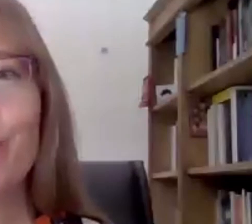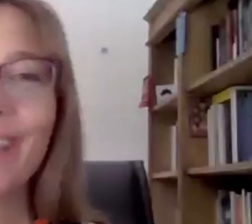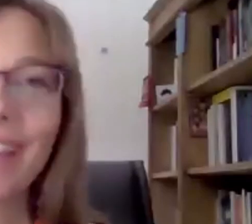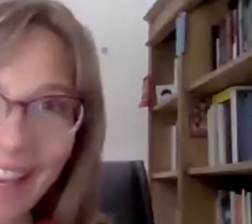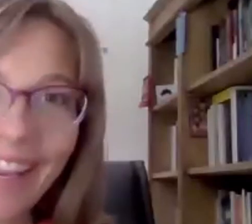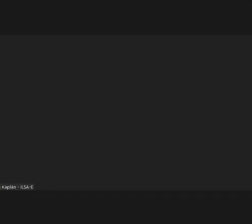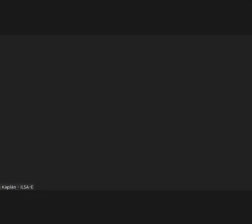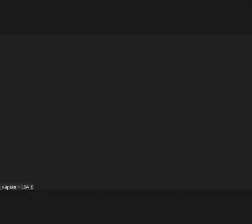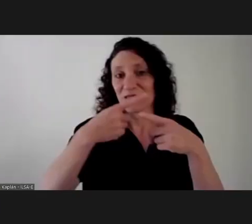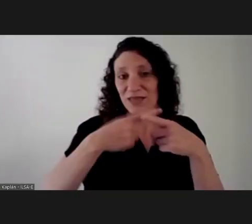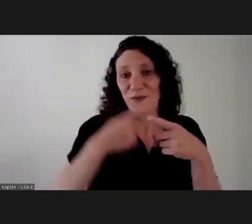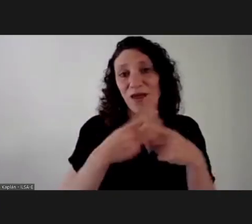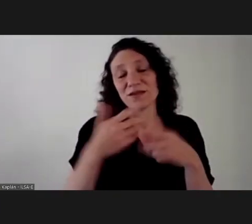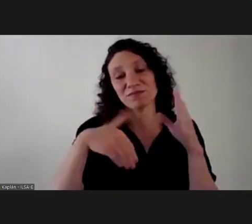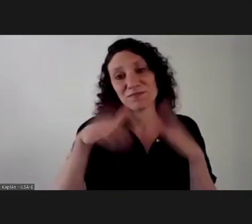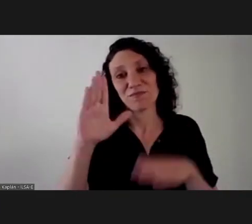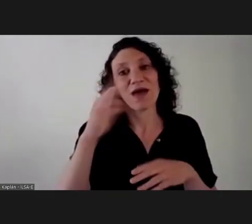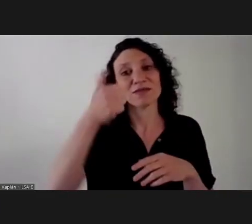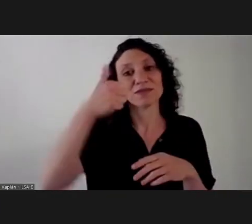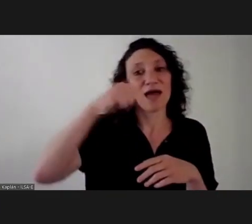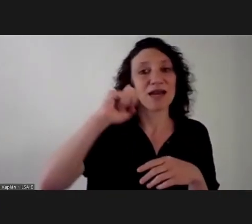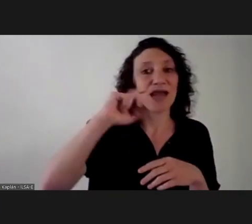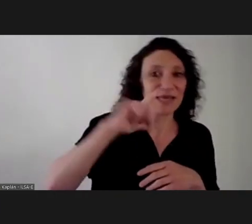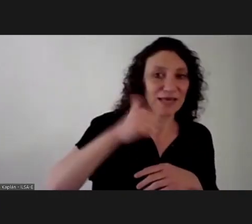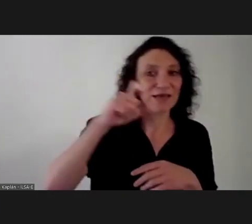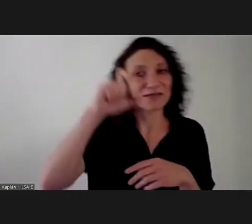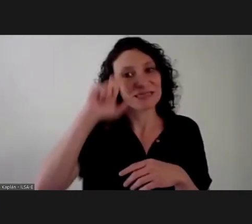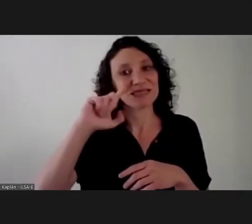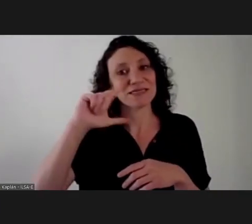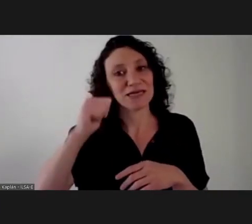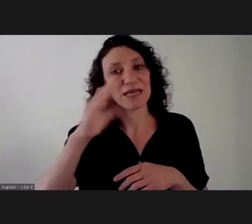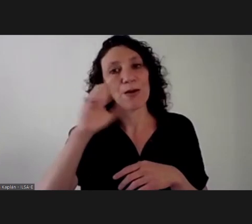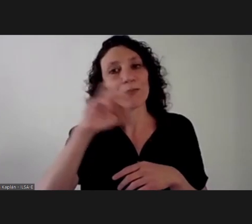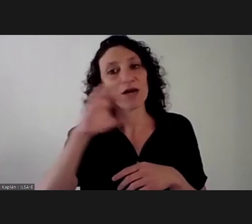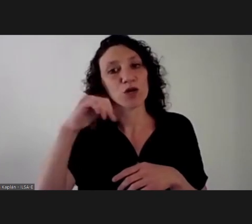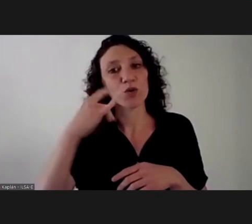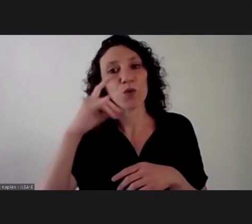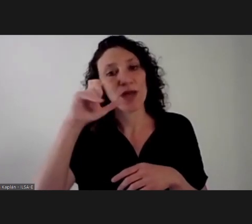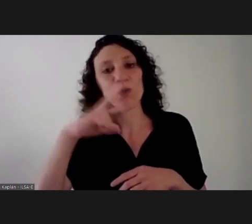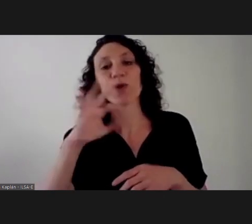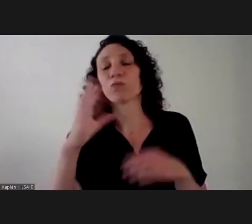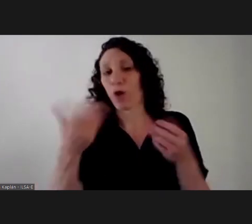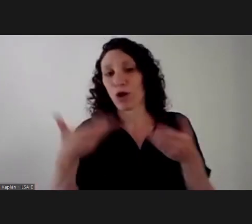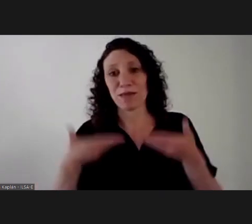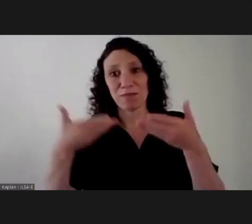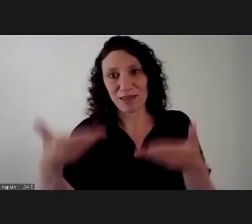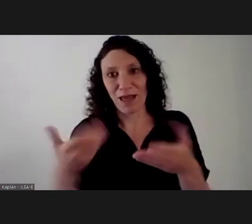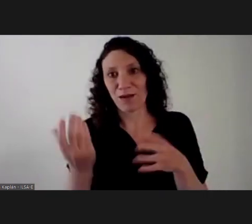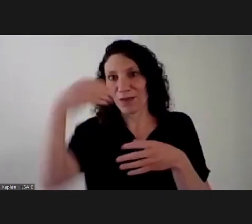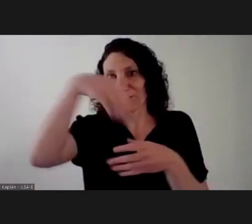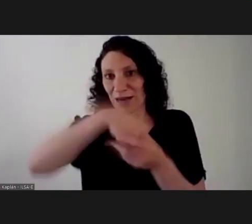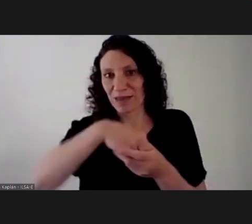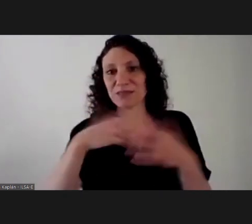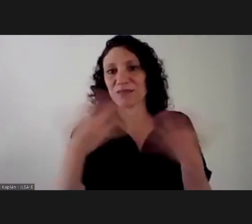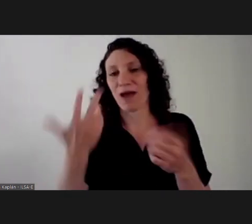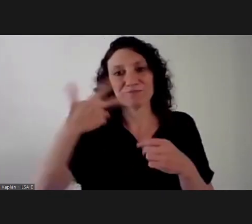I thank the festival and especially Cecilia Barranueva and Analia for inviting me to be part of